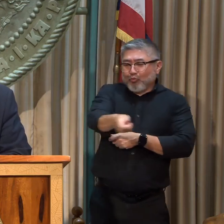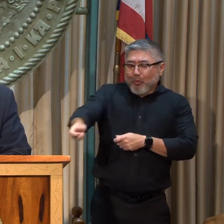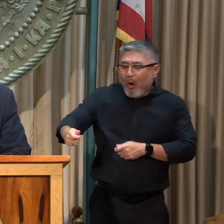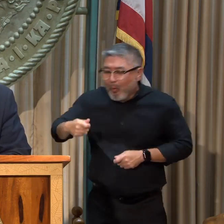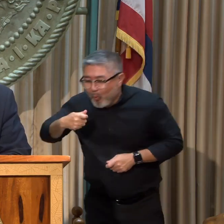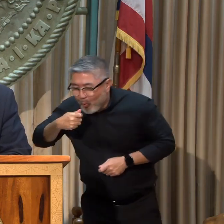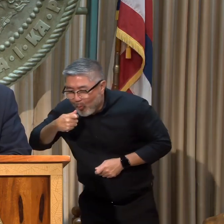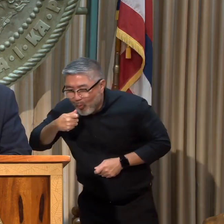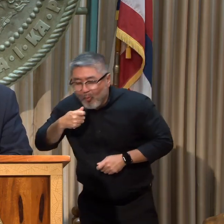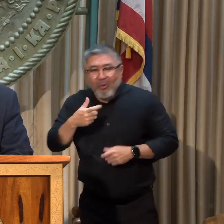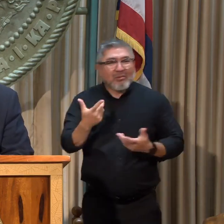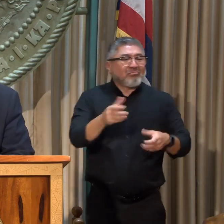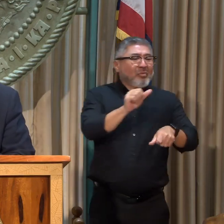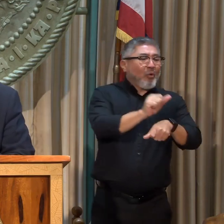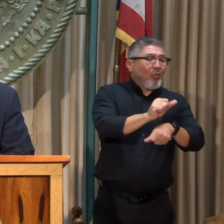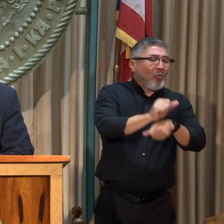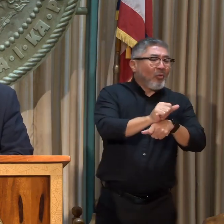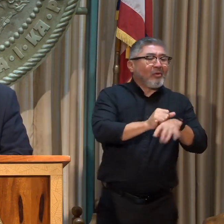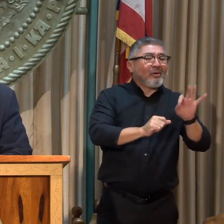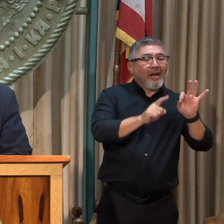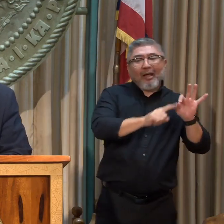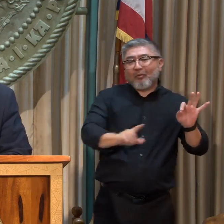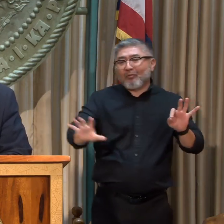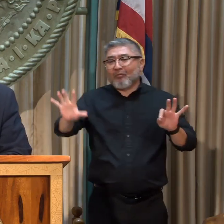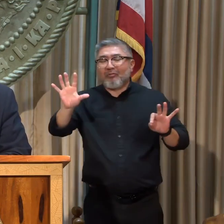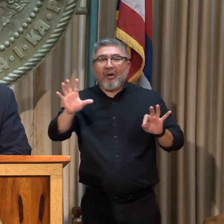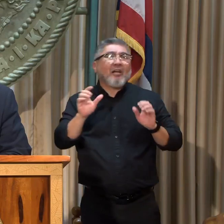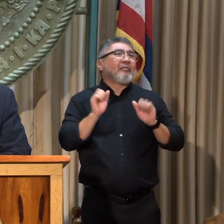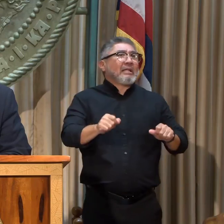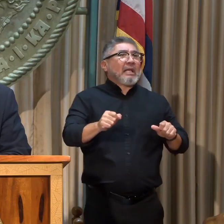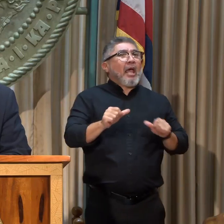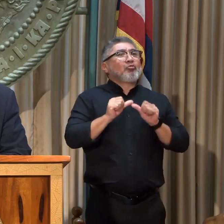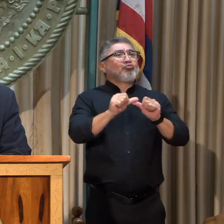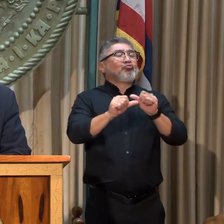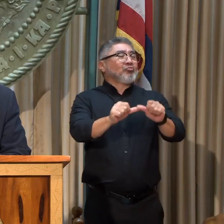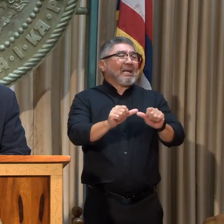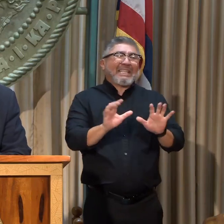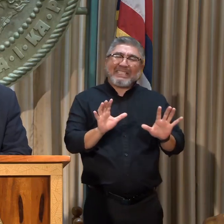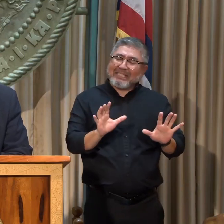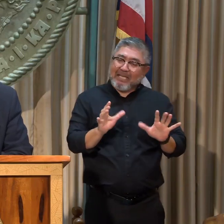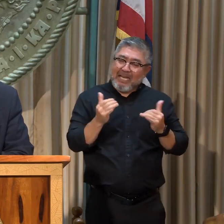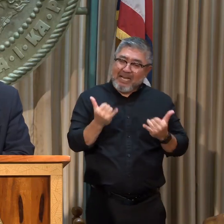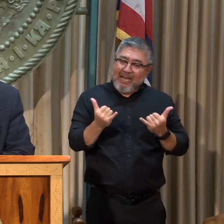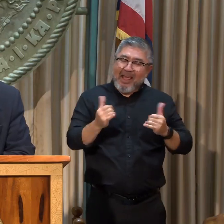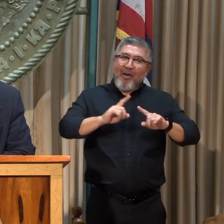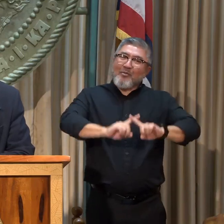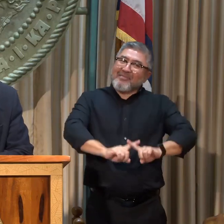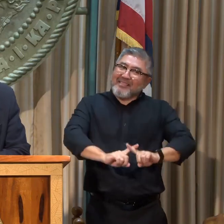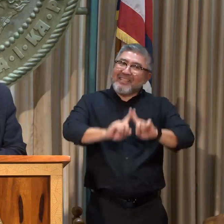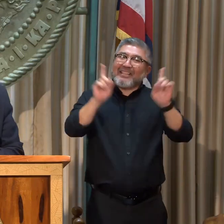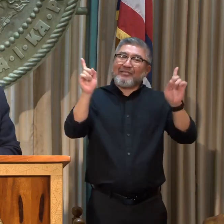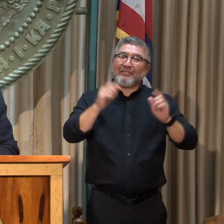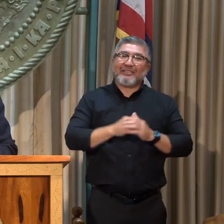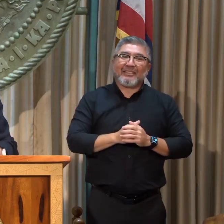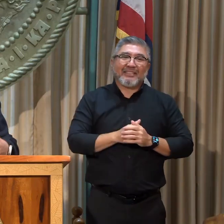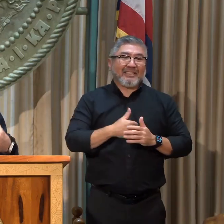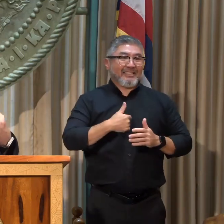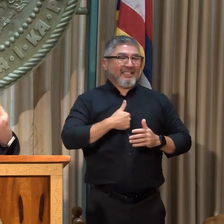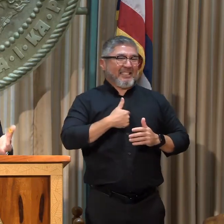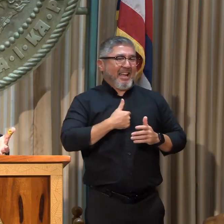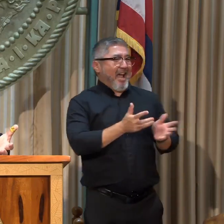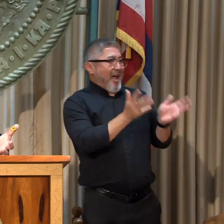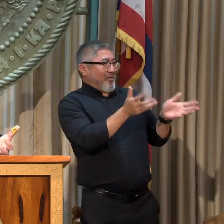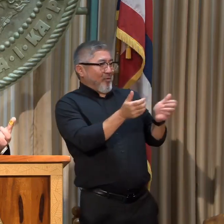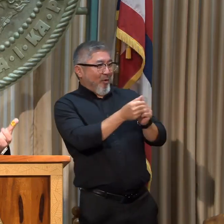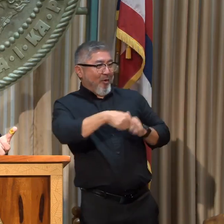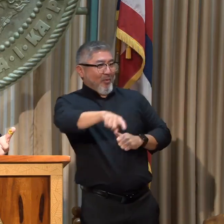five, pay rent, that's not possible right now. Things are so different. I shared with the young plaintiffs that I